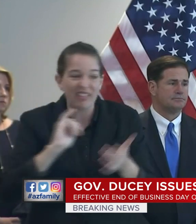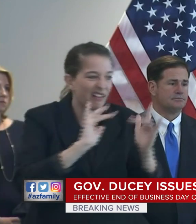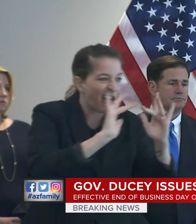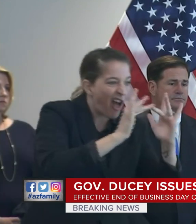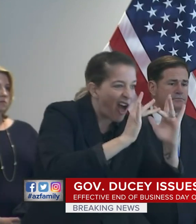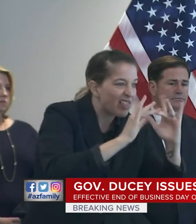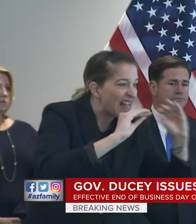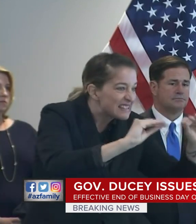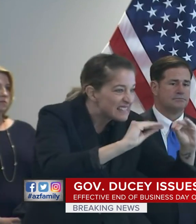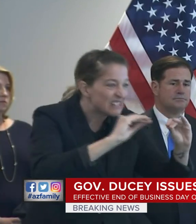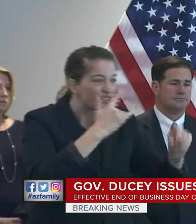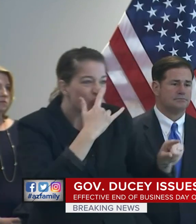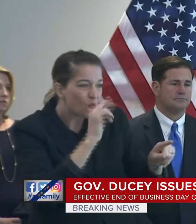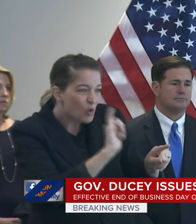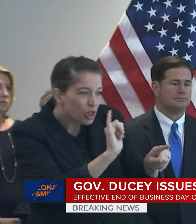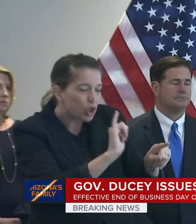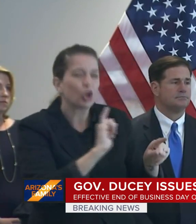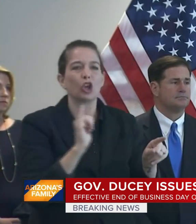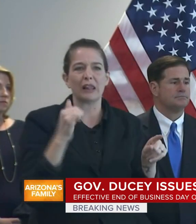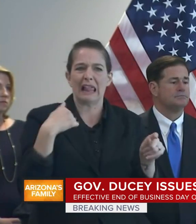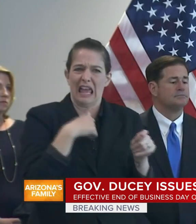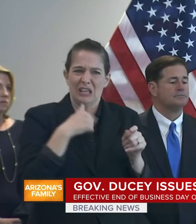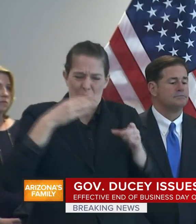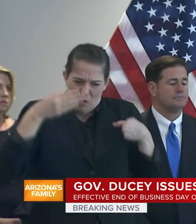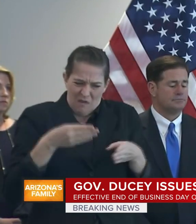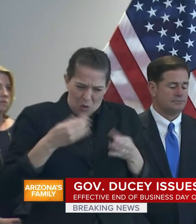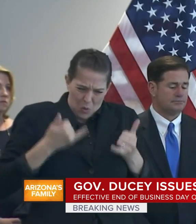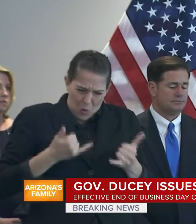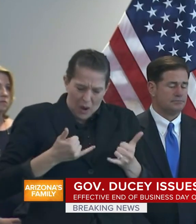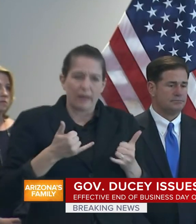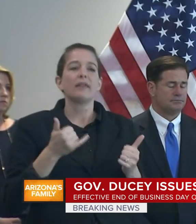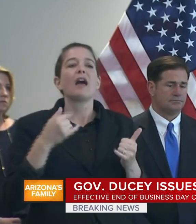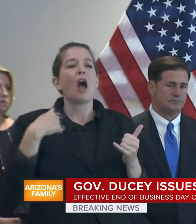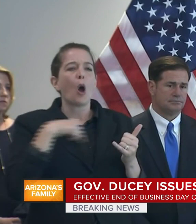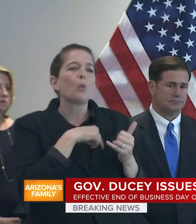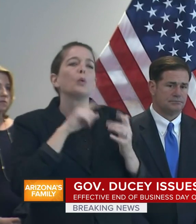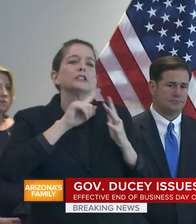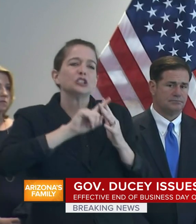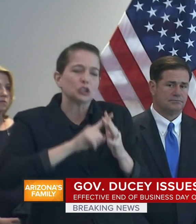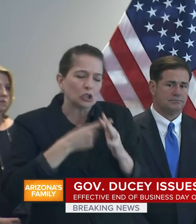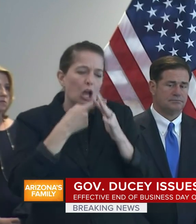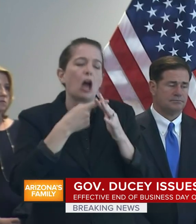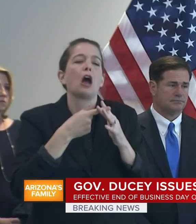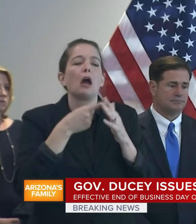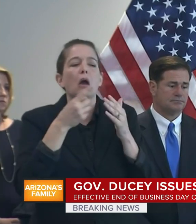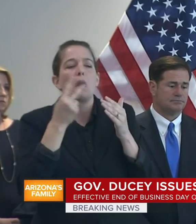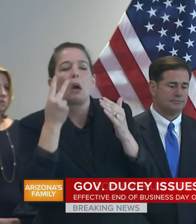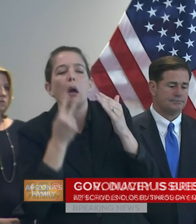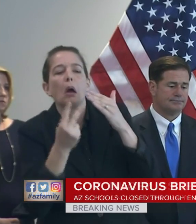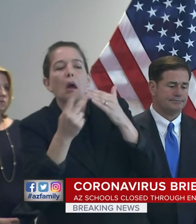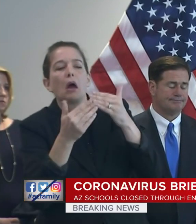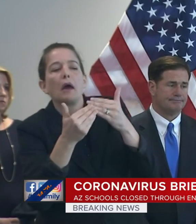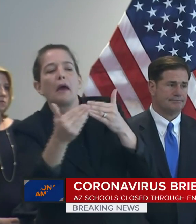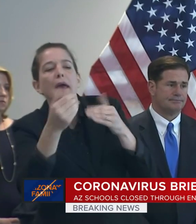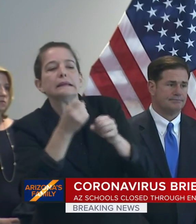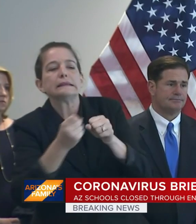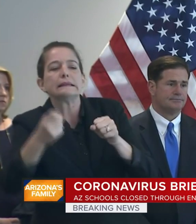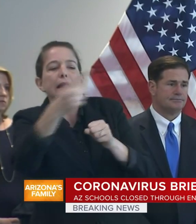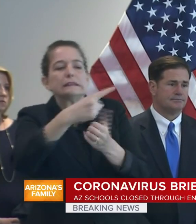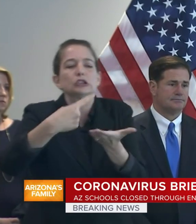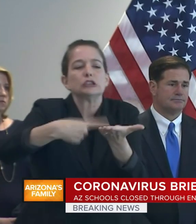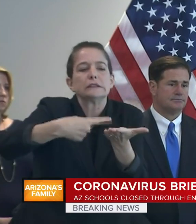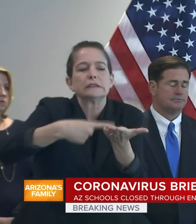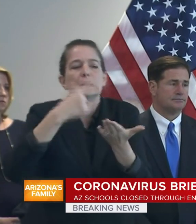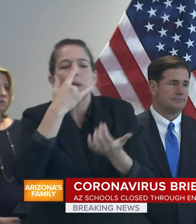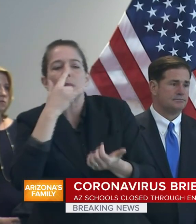But we've already started to broach that conversation of what might this look like for the next school year. And I know that conversation will continue. And I'm also very thankful,